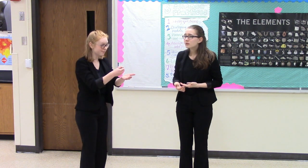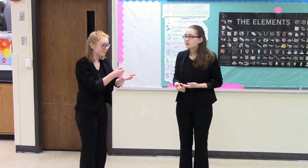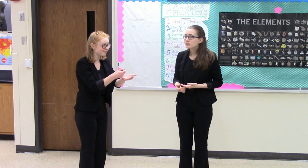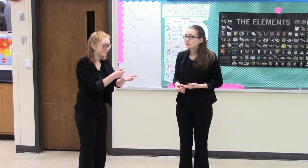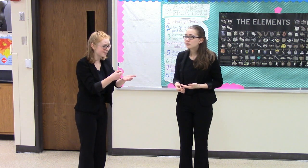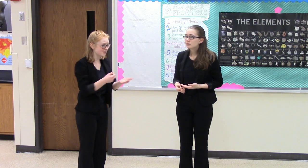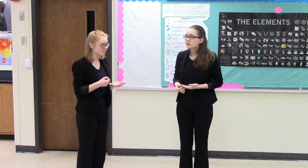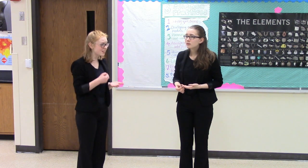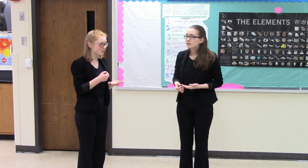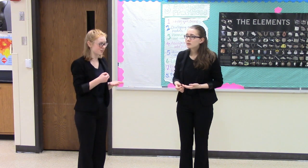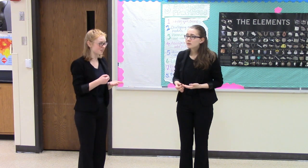It's delicious.